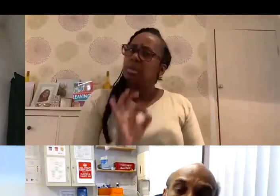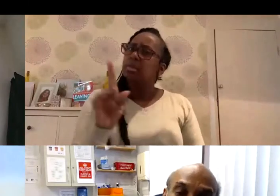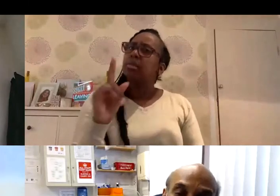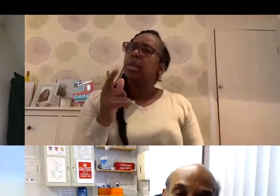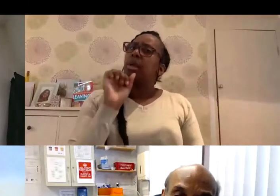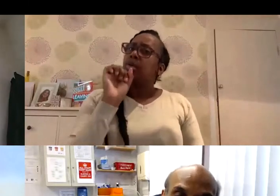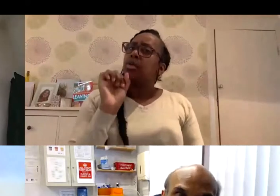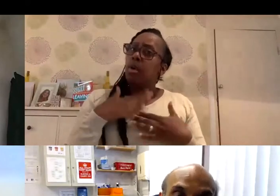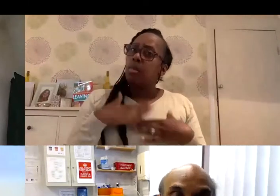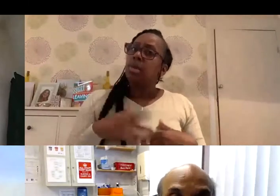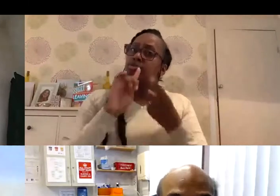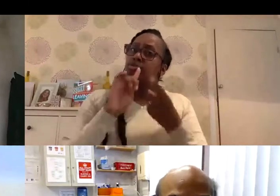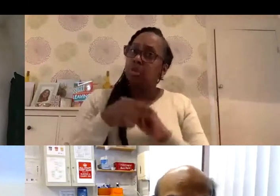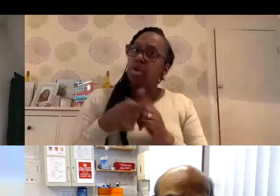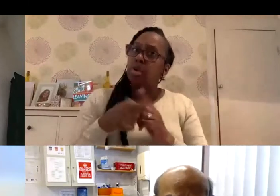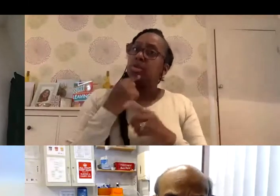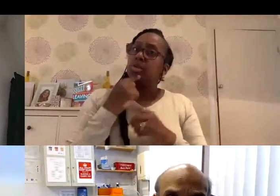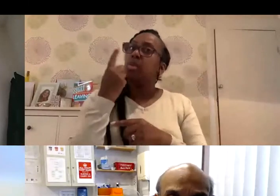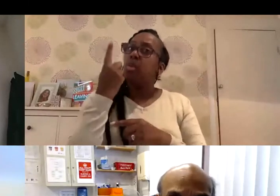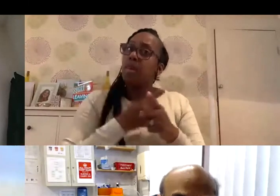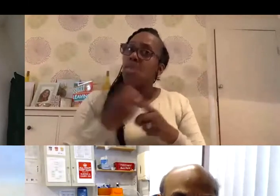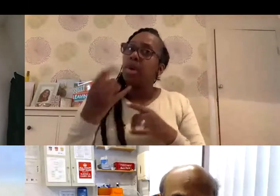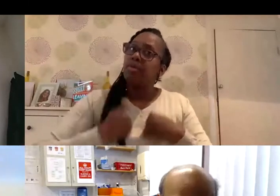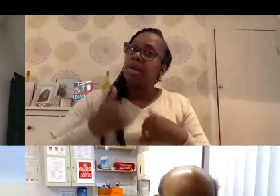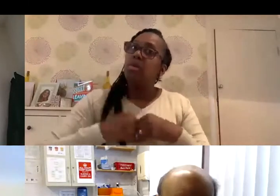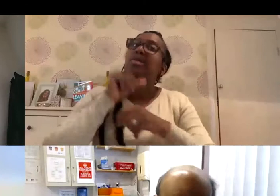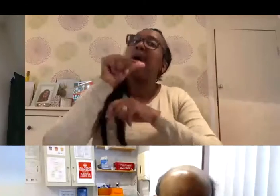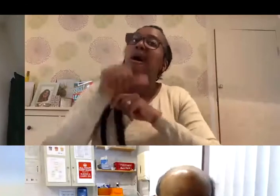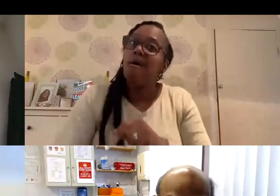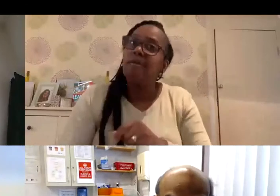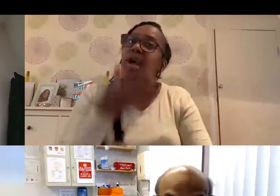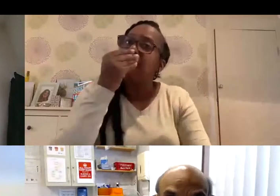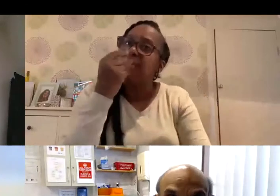normally responds with one week of illness after a flu vaccine,